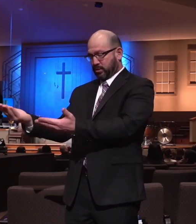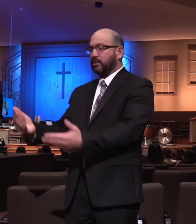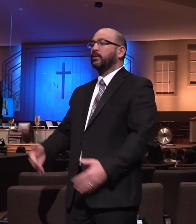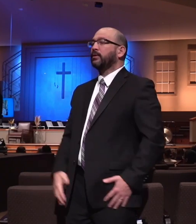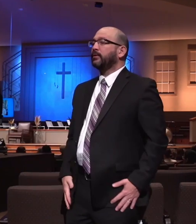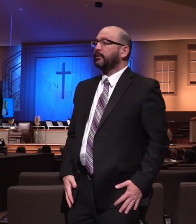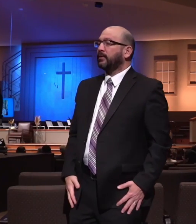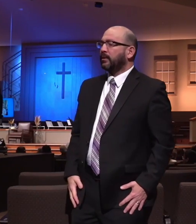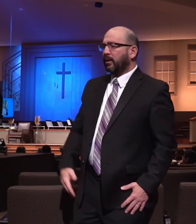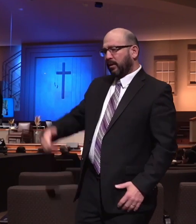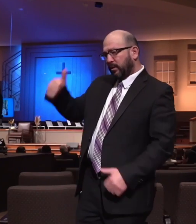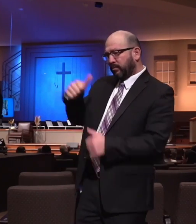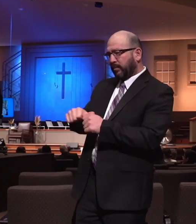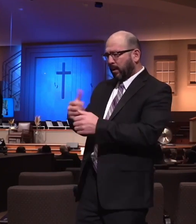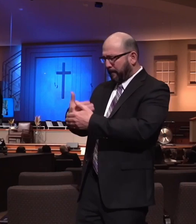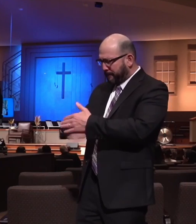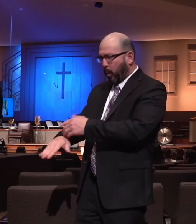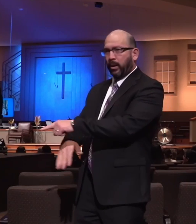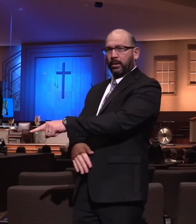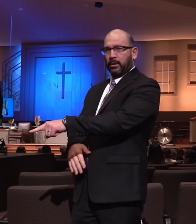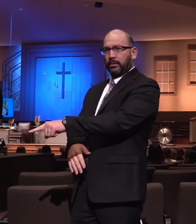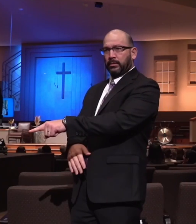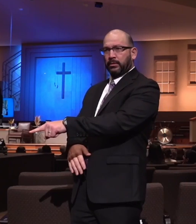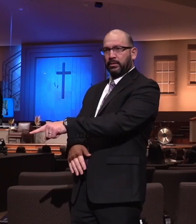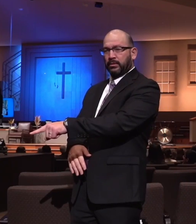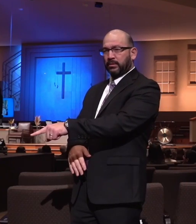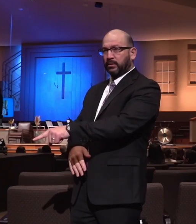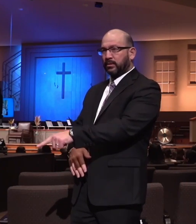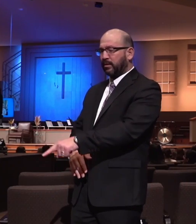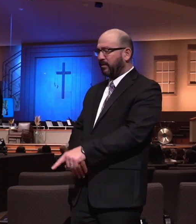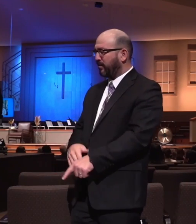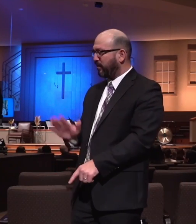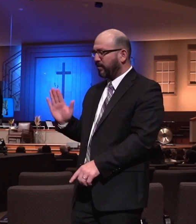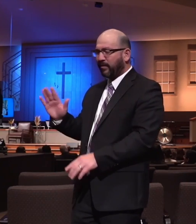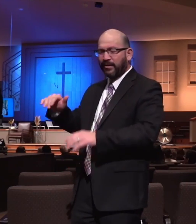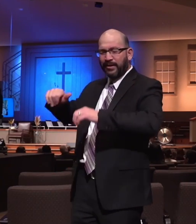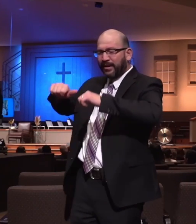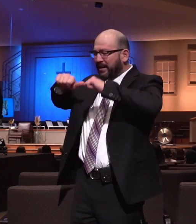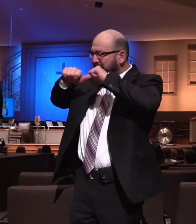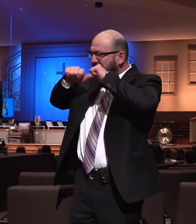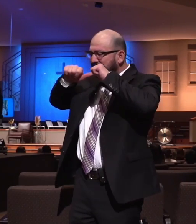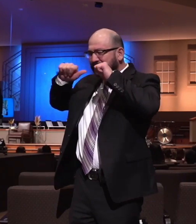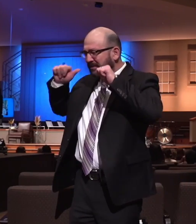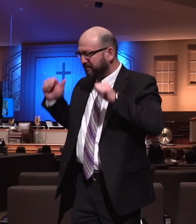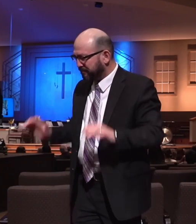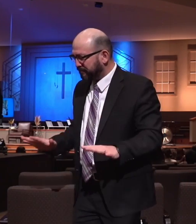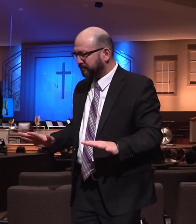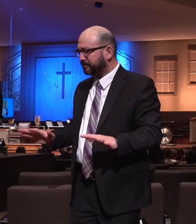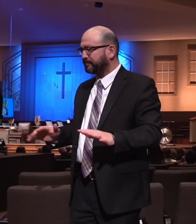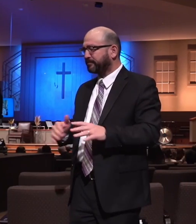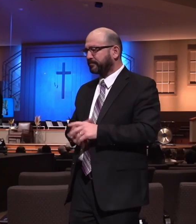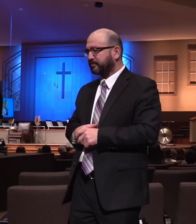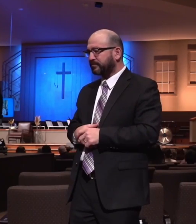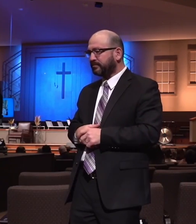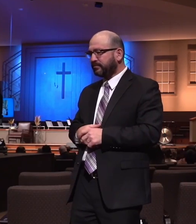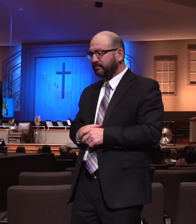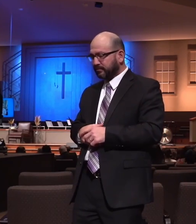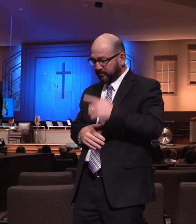I remember when he was born. Just such a blessing in our life, right? Right on the tail end of Larry's chemotherapy, and here came this